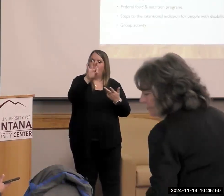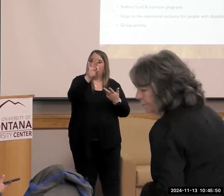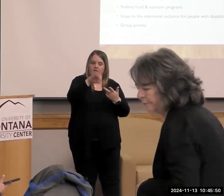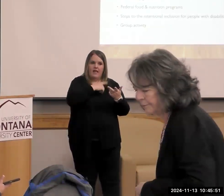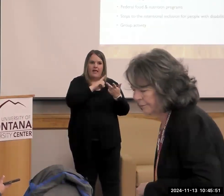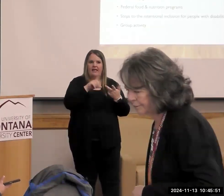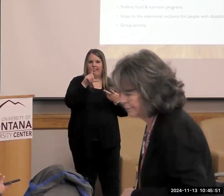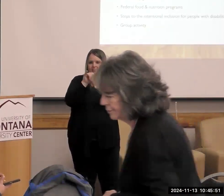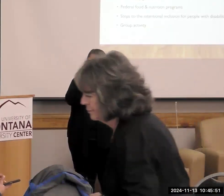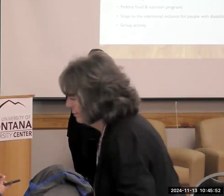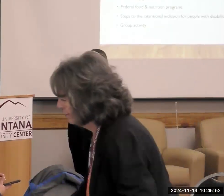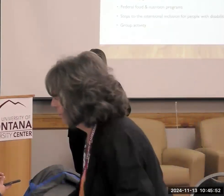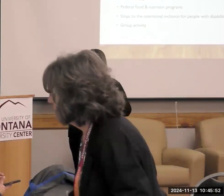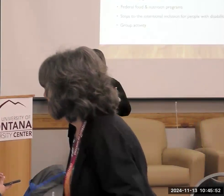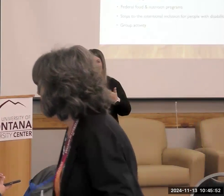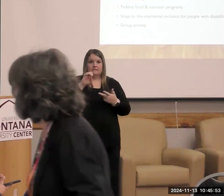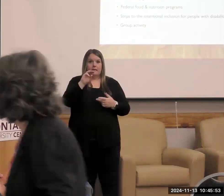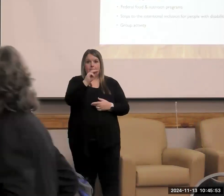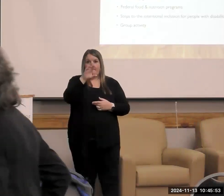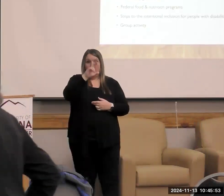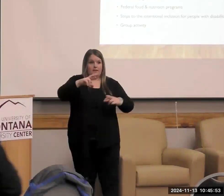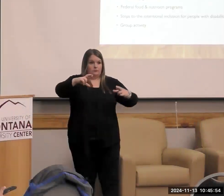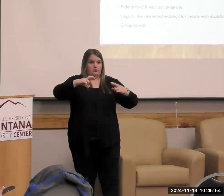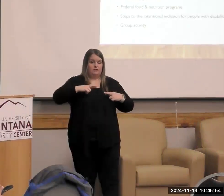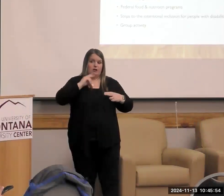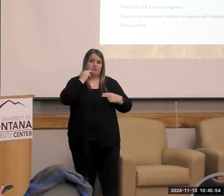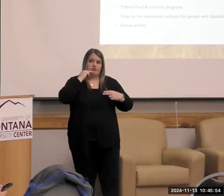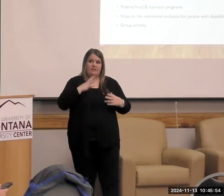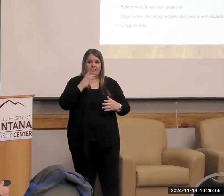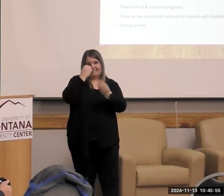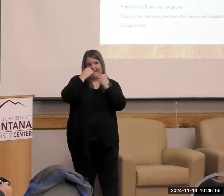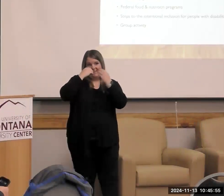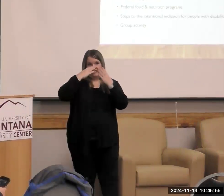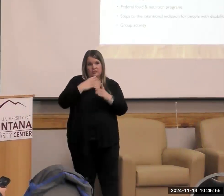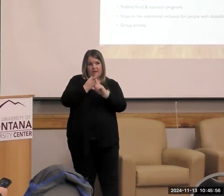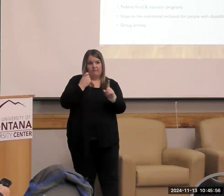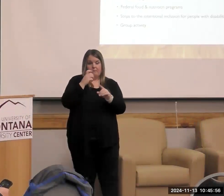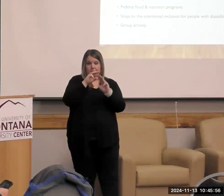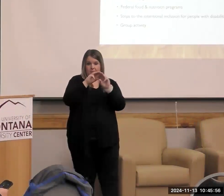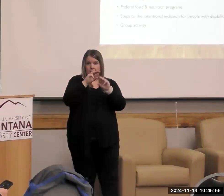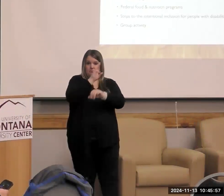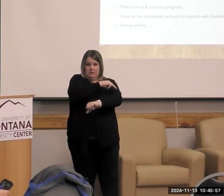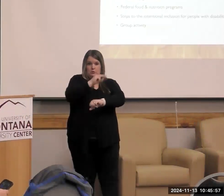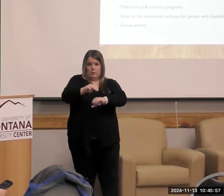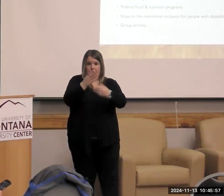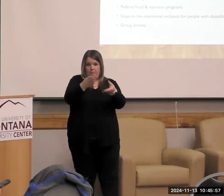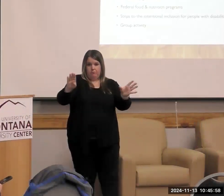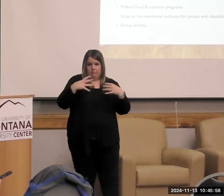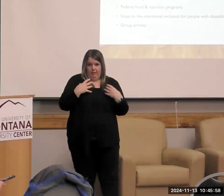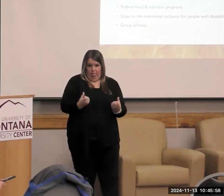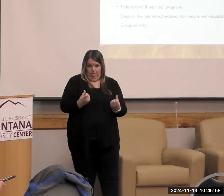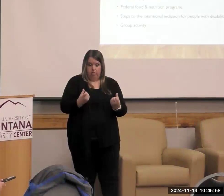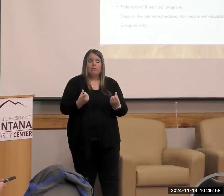retired nutrition and dietitian from Missoula Public Health, formerly Missoula City County Health Department,